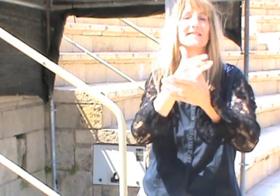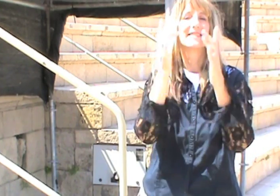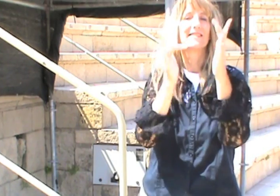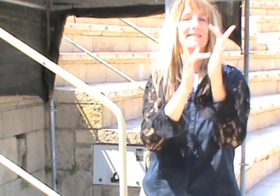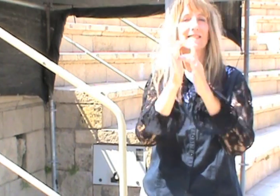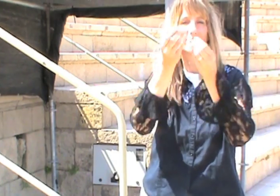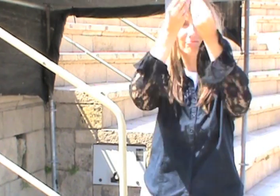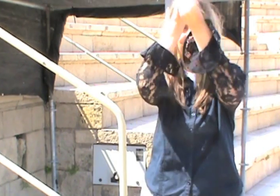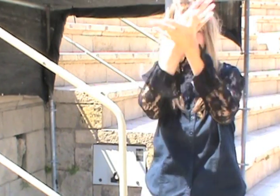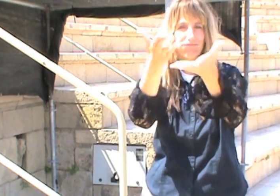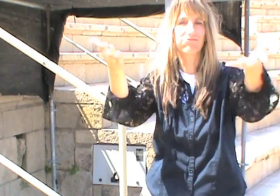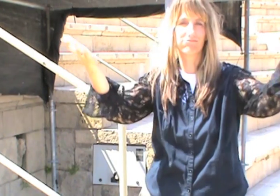let it be known to many.